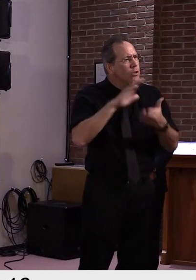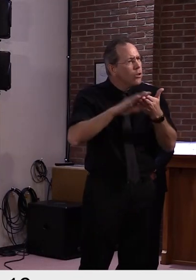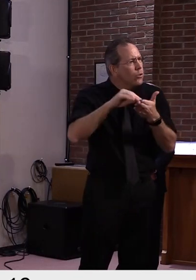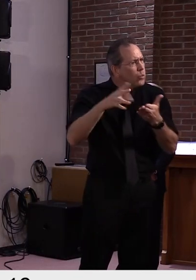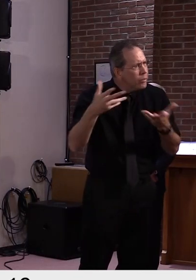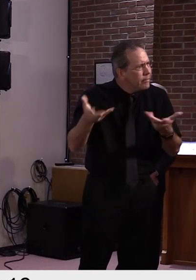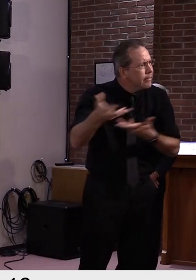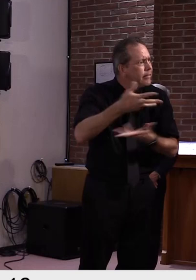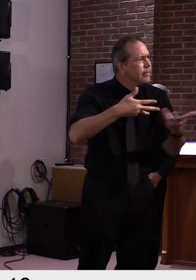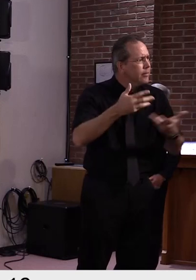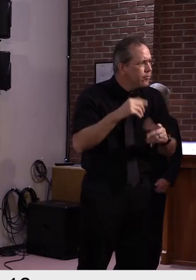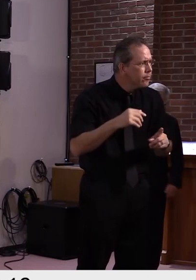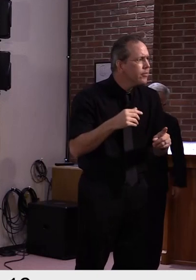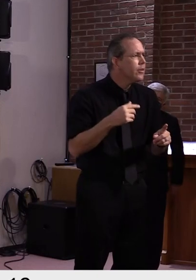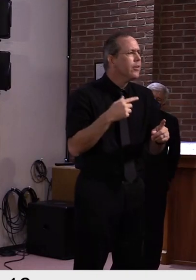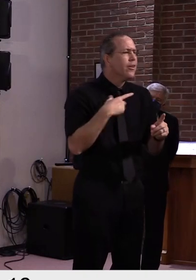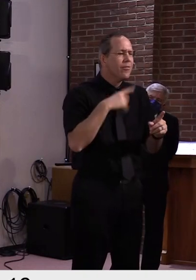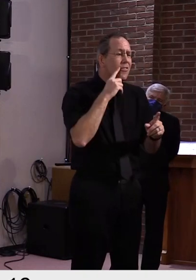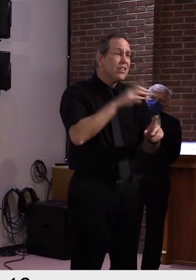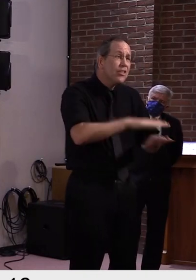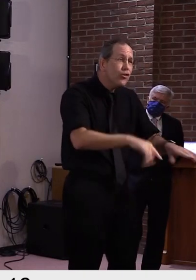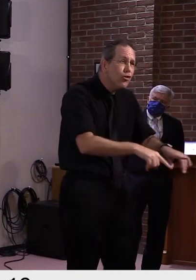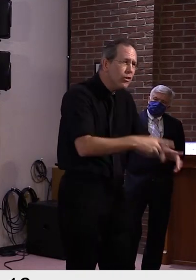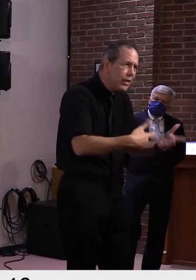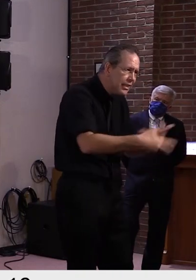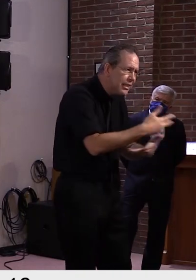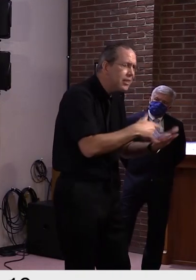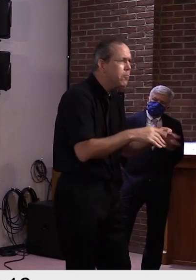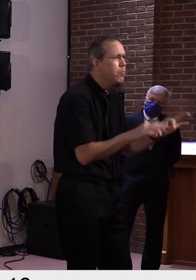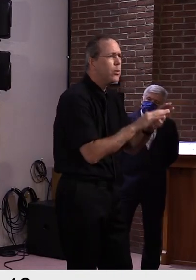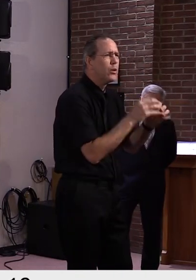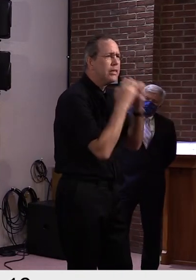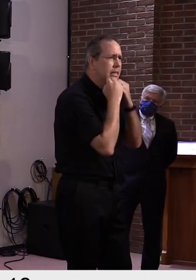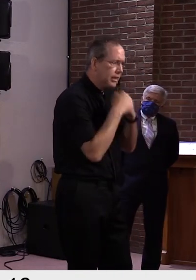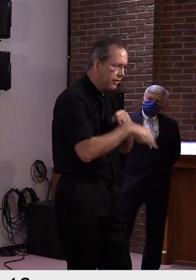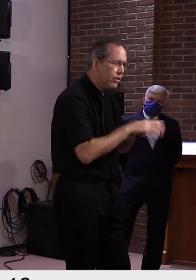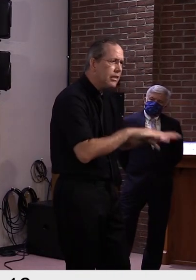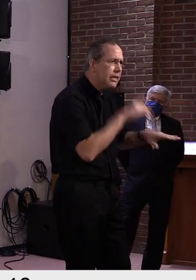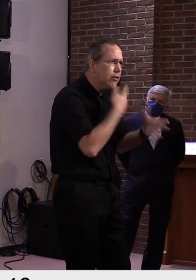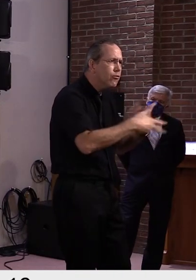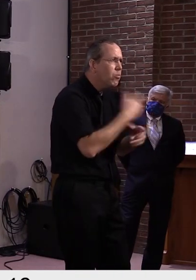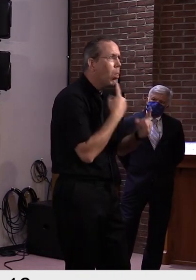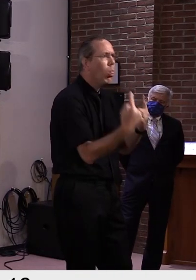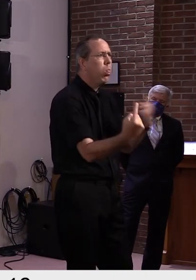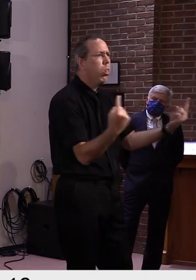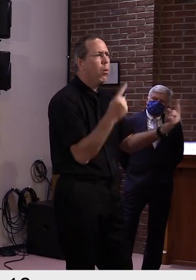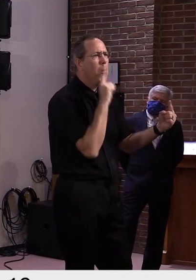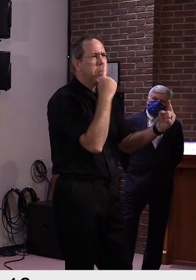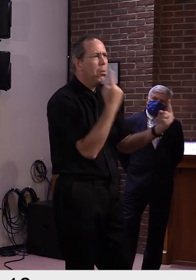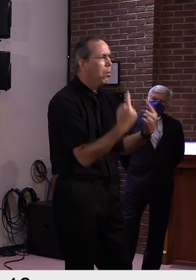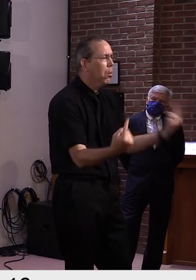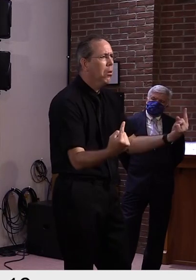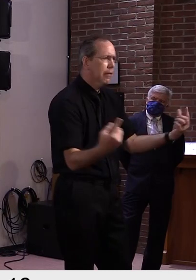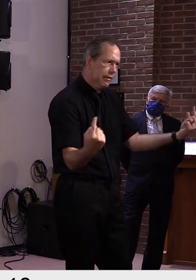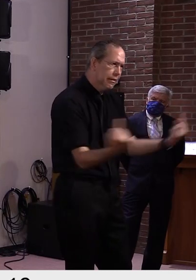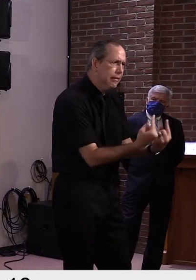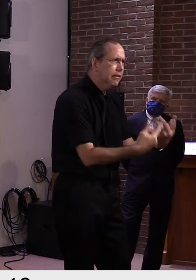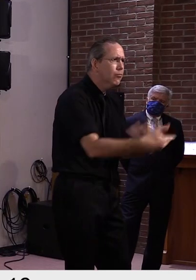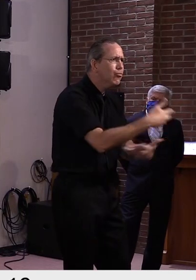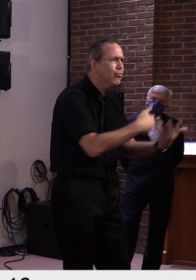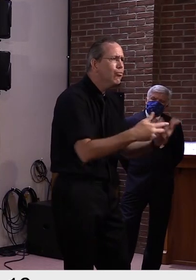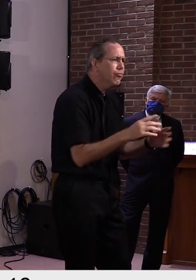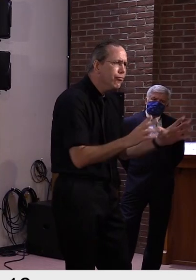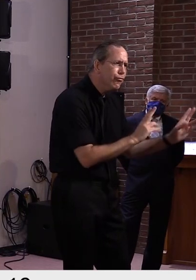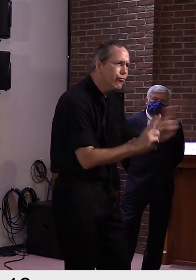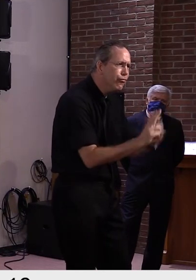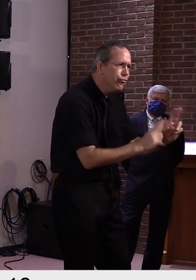aspect as well as from an educational aspect. And, uh, and I think we're going to have, if we don't, we're going to have a lot of kids slipping through the